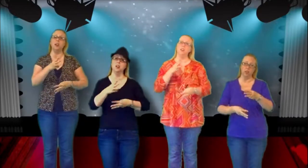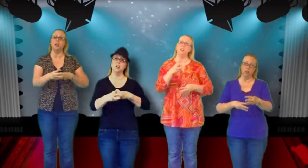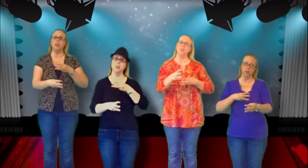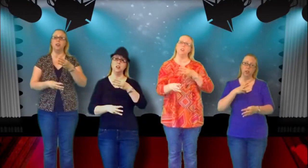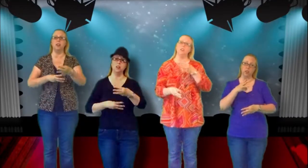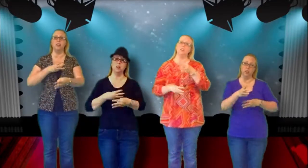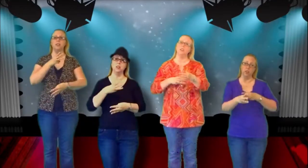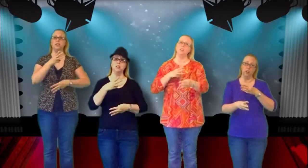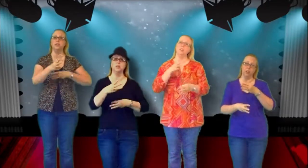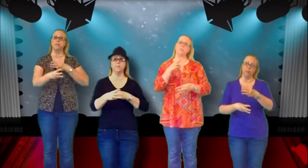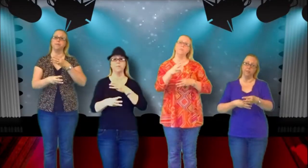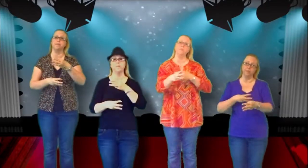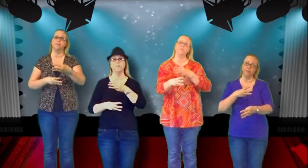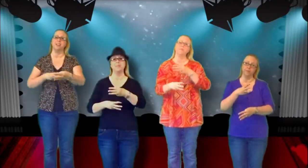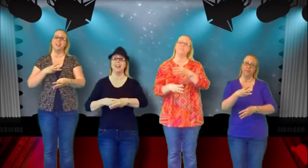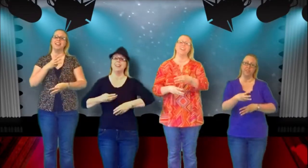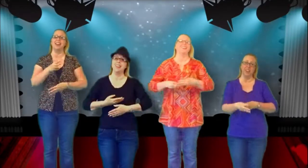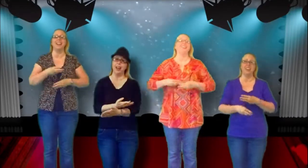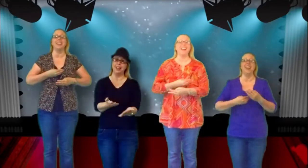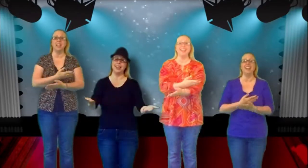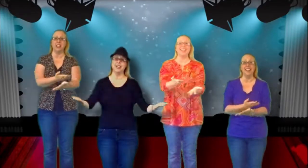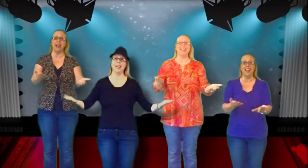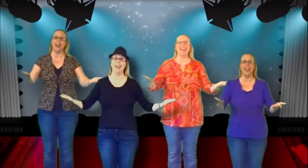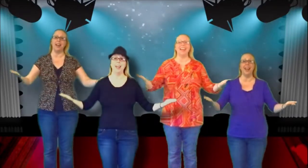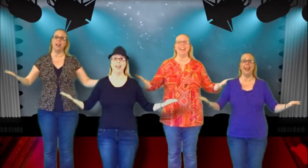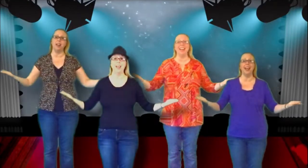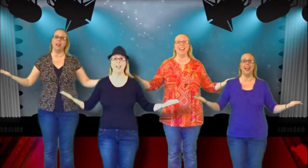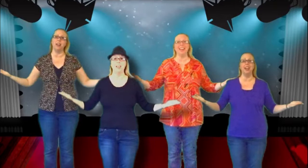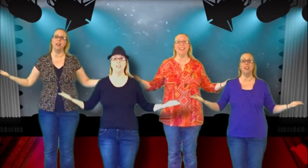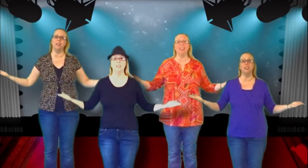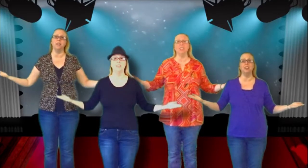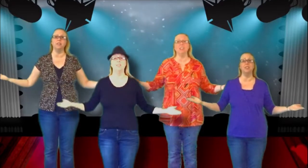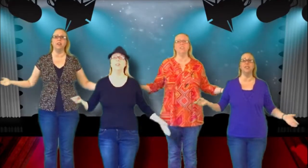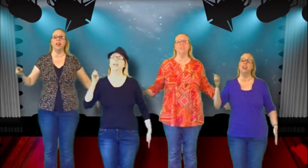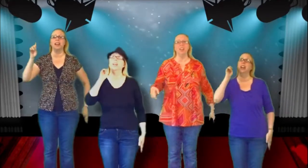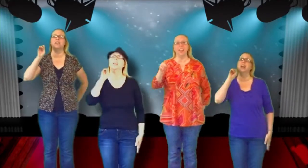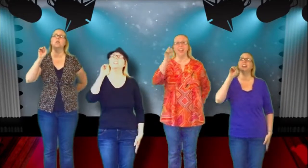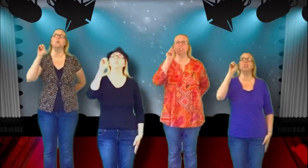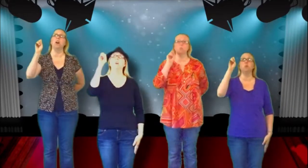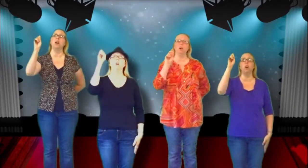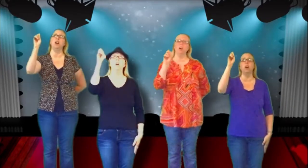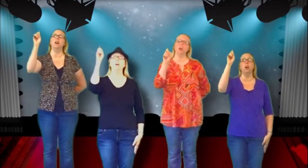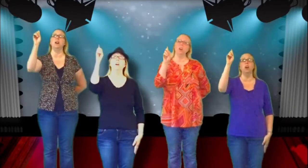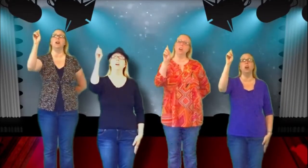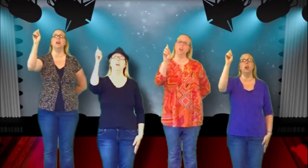that He gave His one